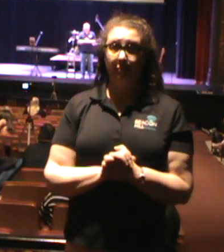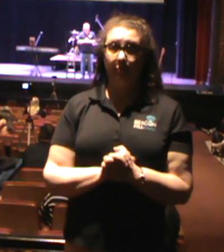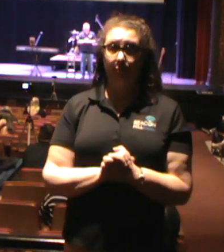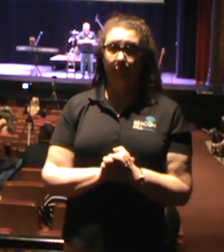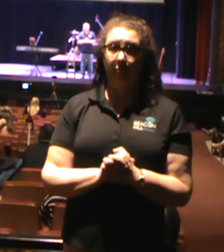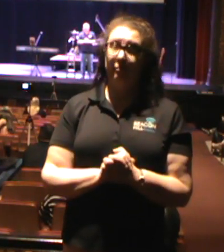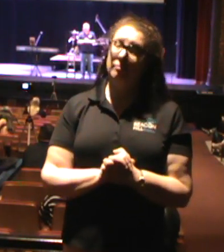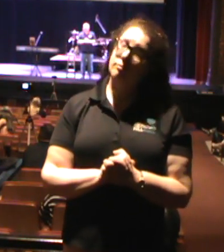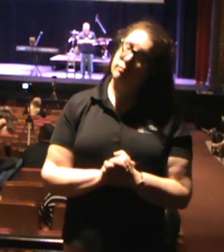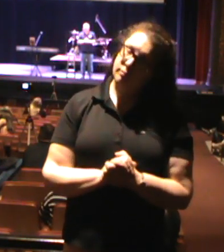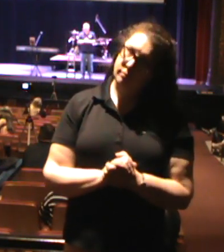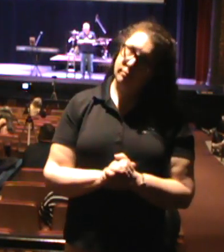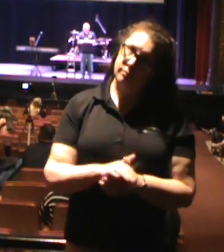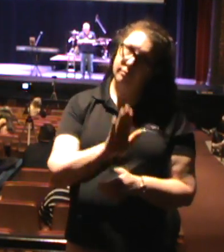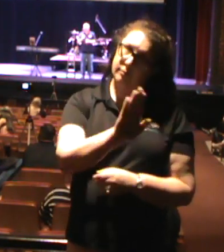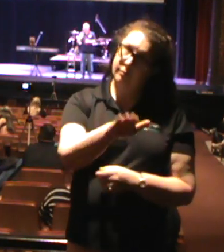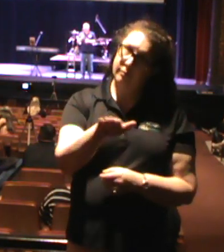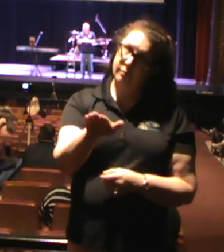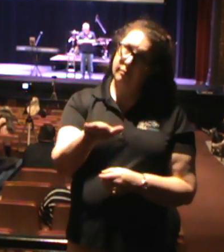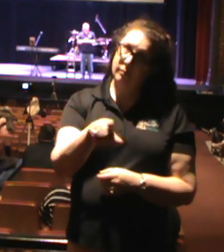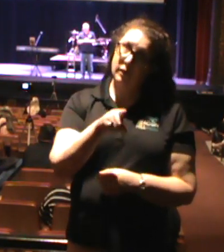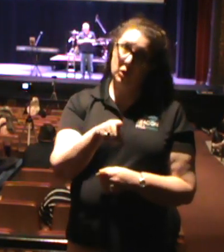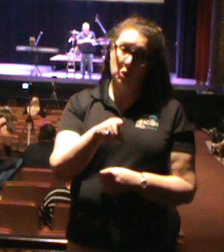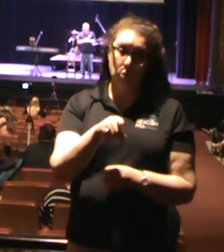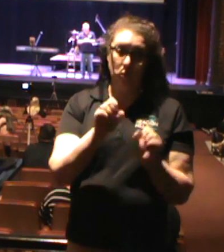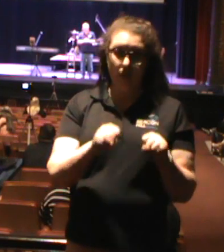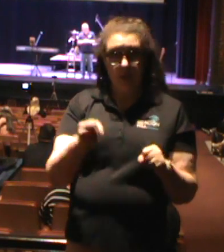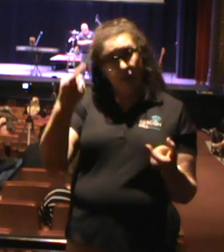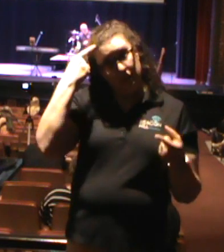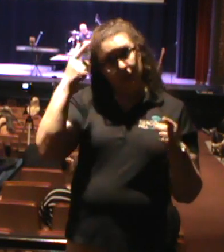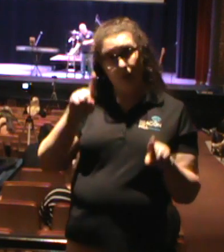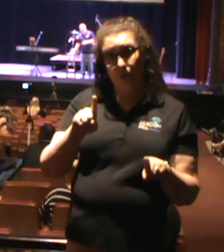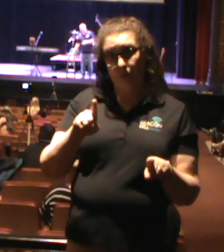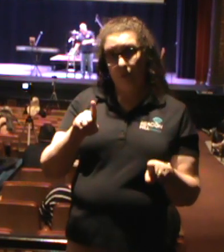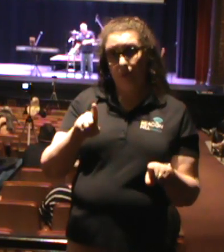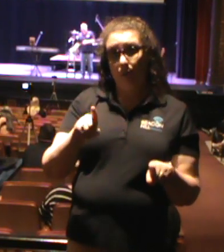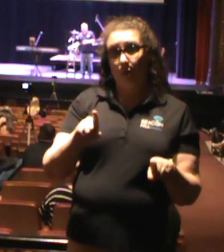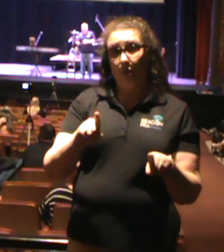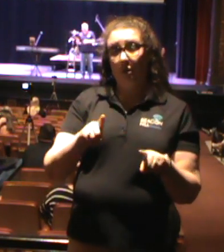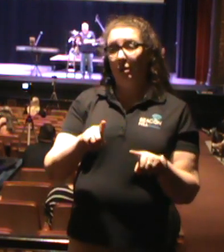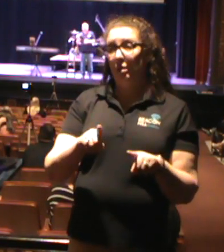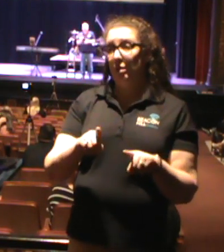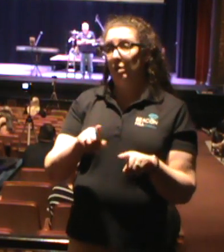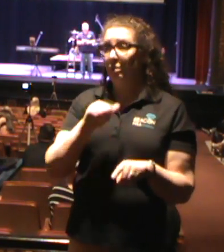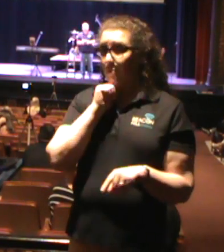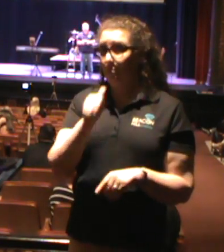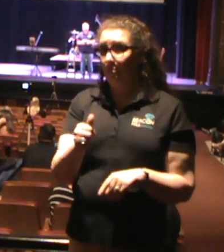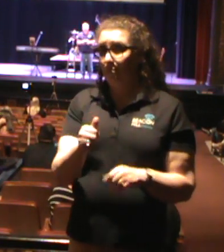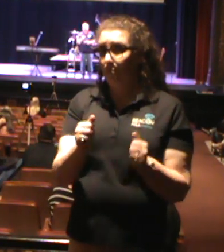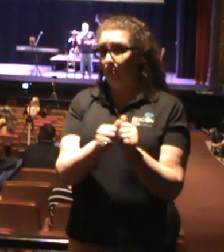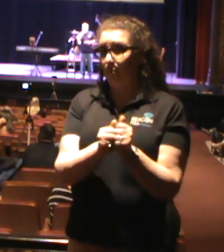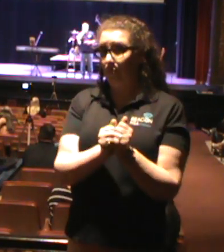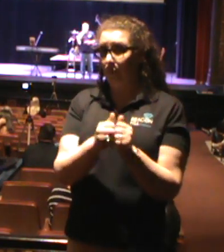Let me tell you something. You can disagree with some things, but it better line up with the Word of God.